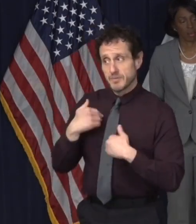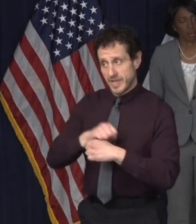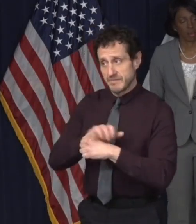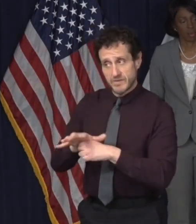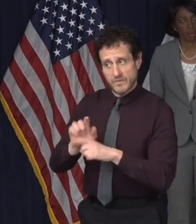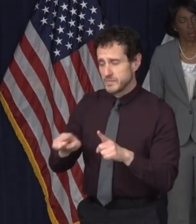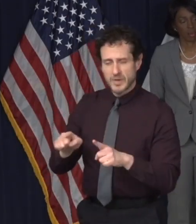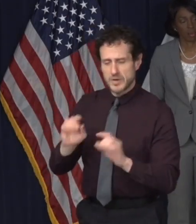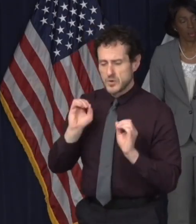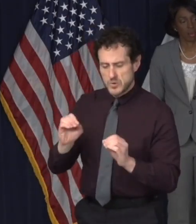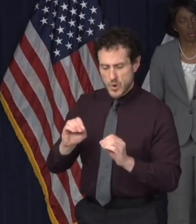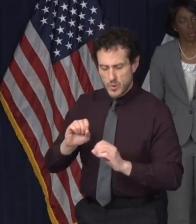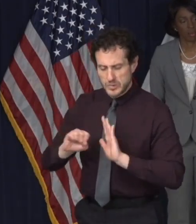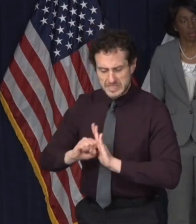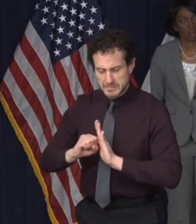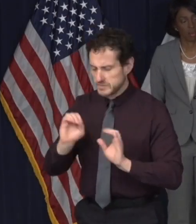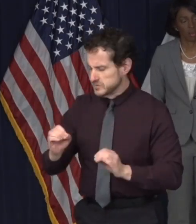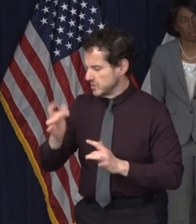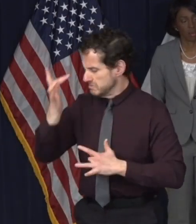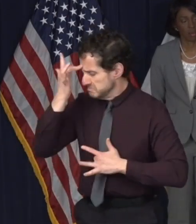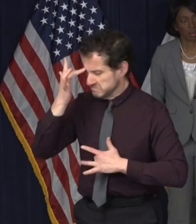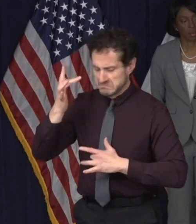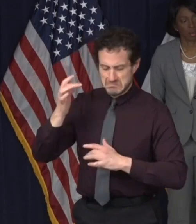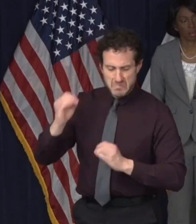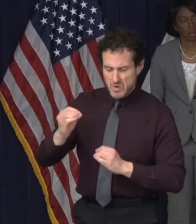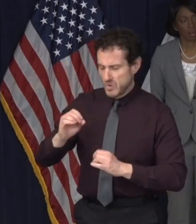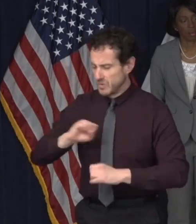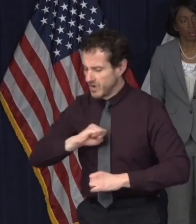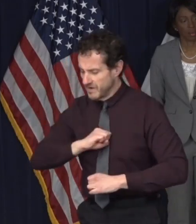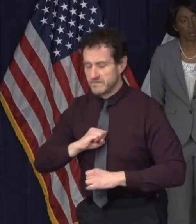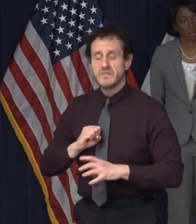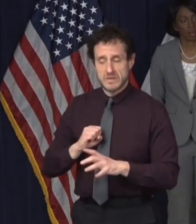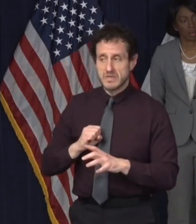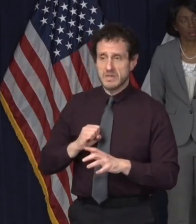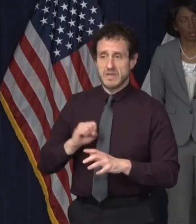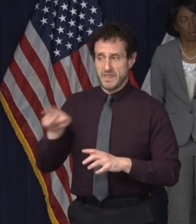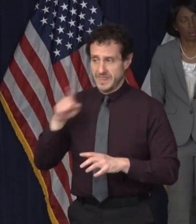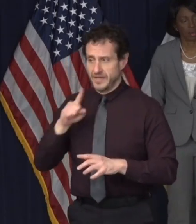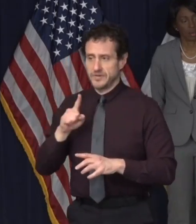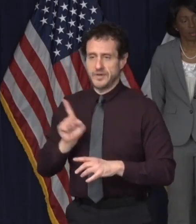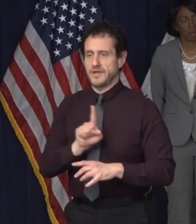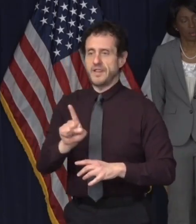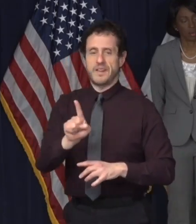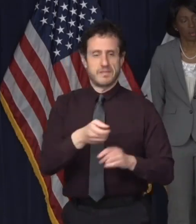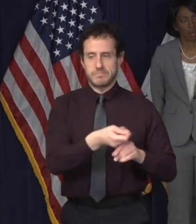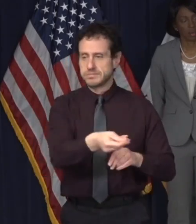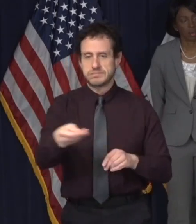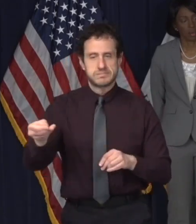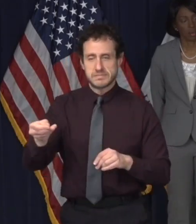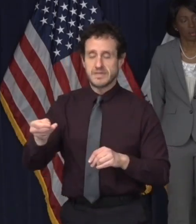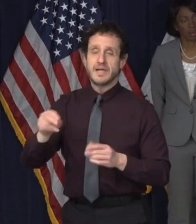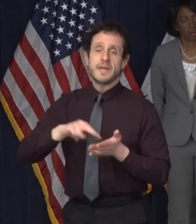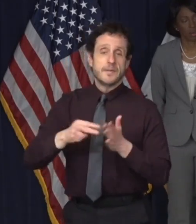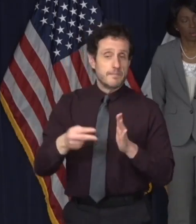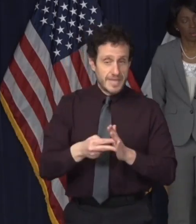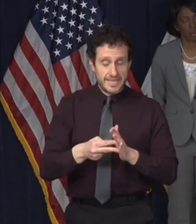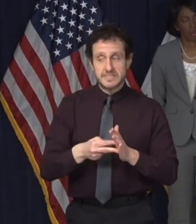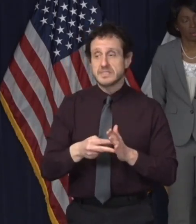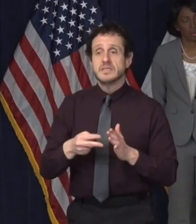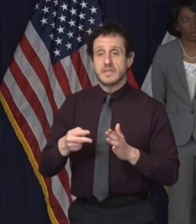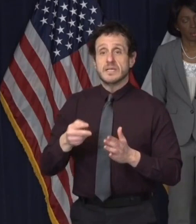help the scenarios, because we could conceivably get more quickly to the point where the epidemic dies out naturally, so-called herd immunity.